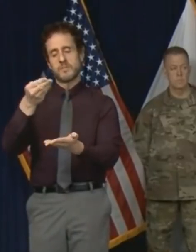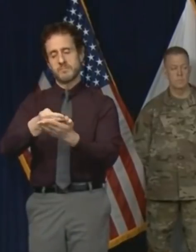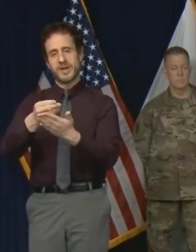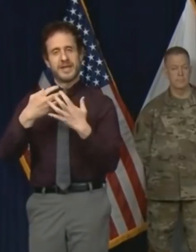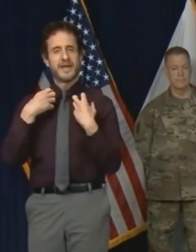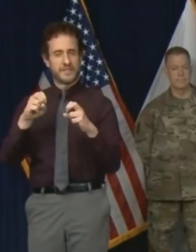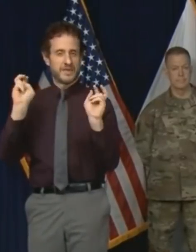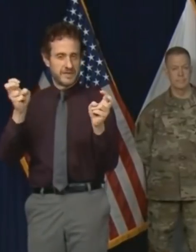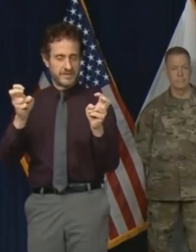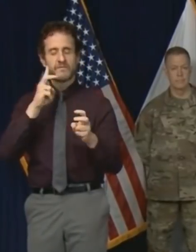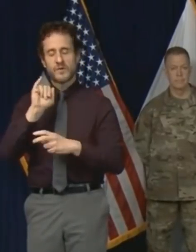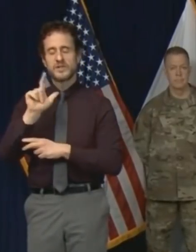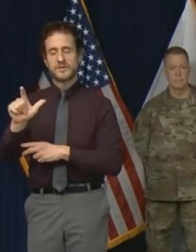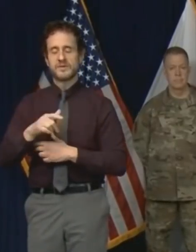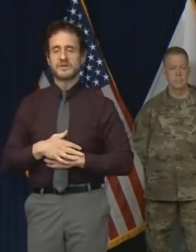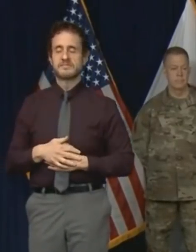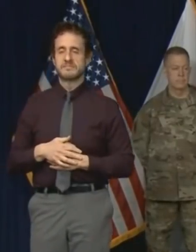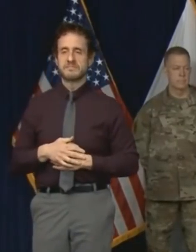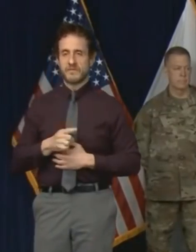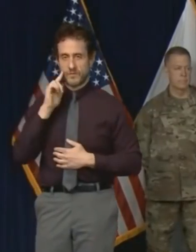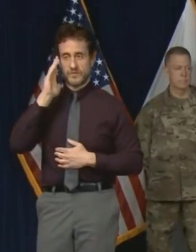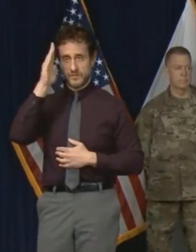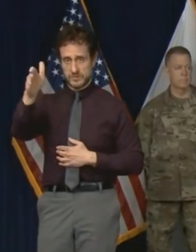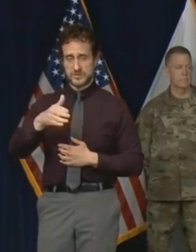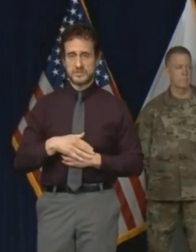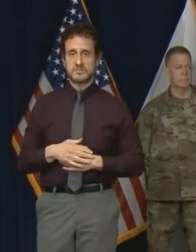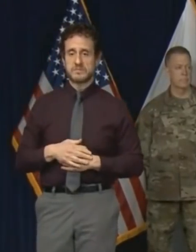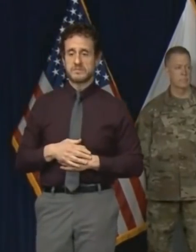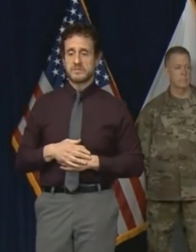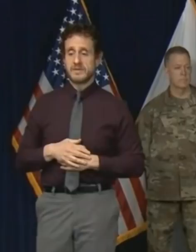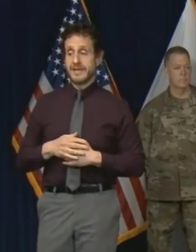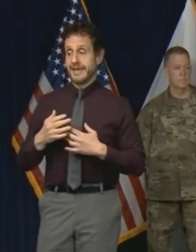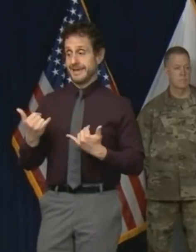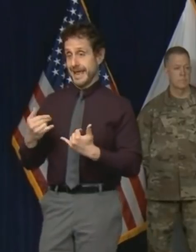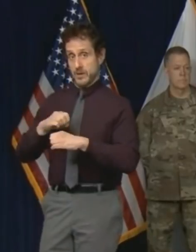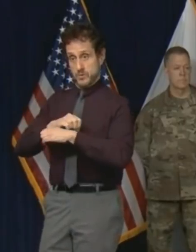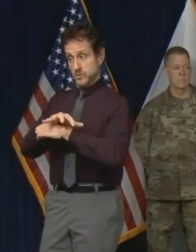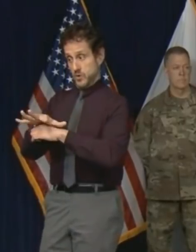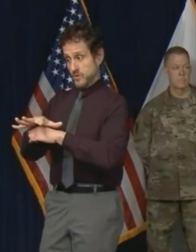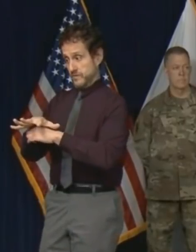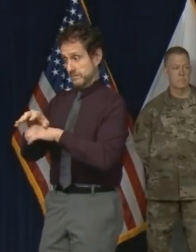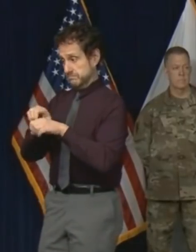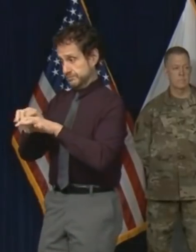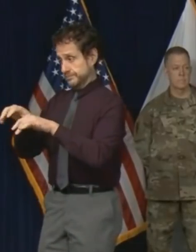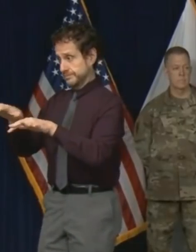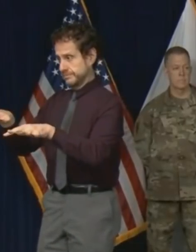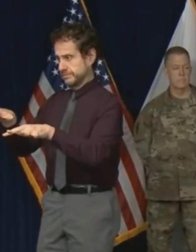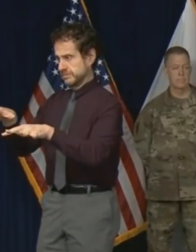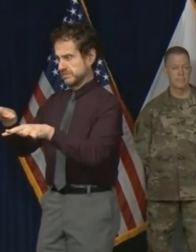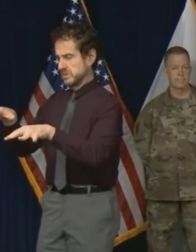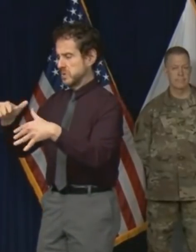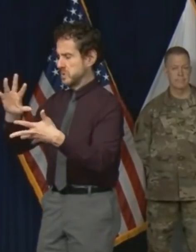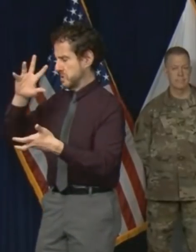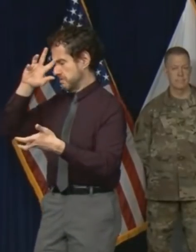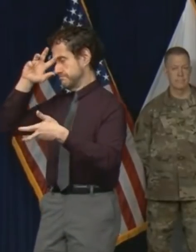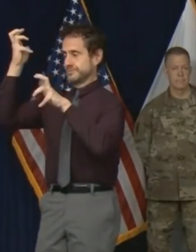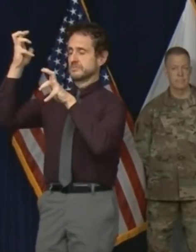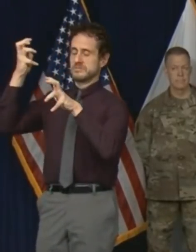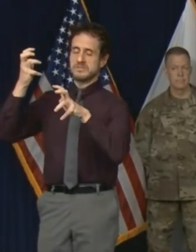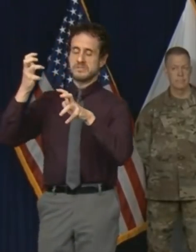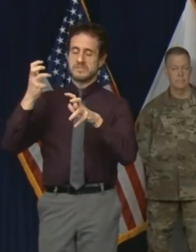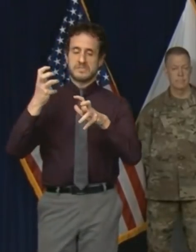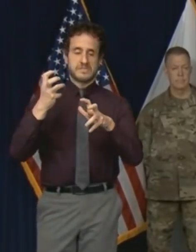Based on our new preliminary projections on the economic impact of COVID-19, that path has fundamentally